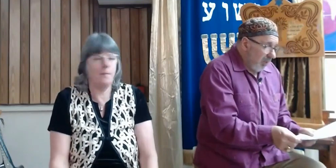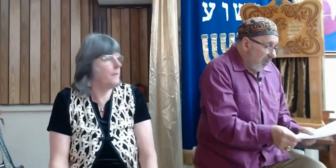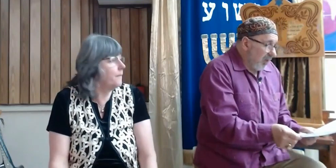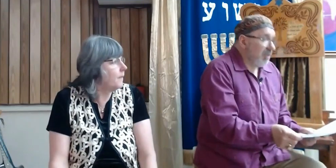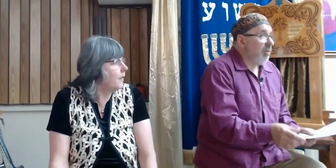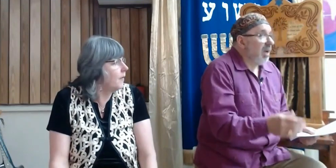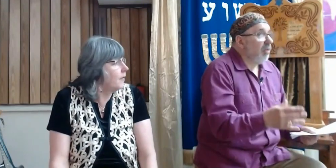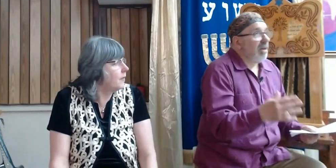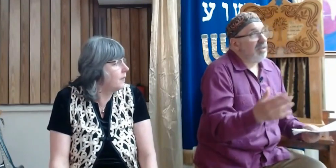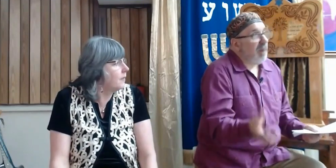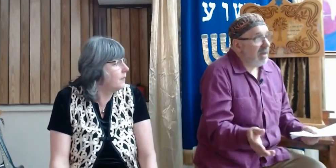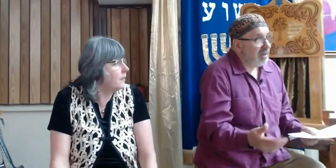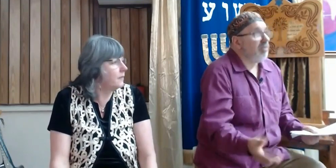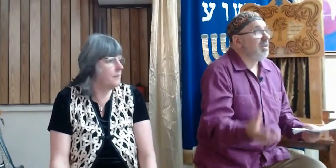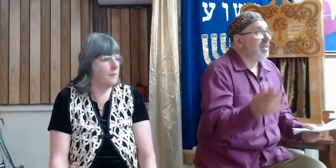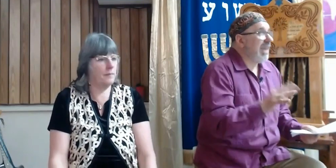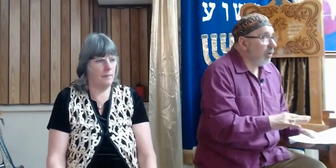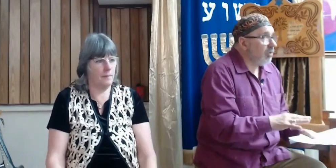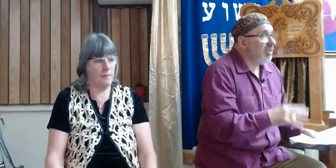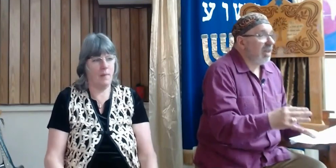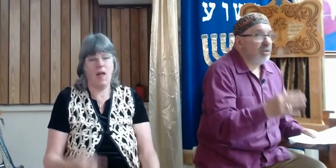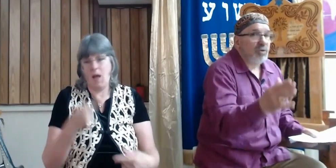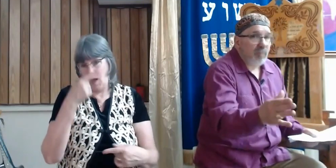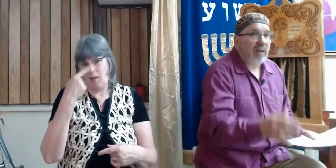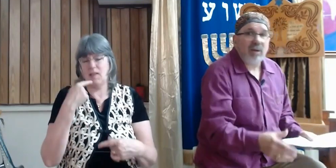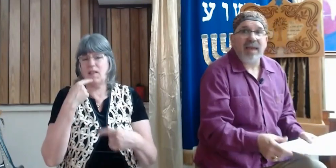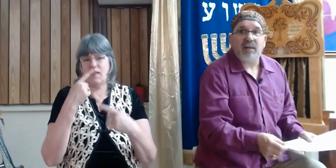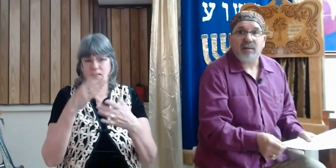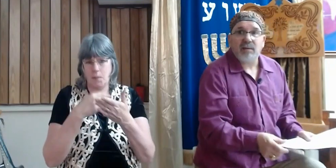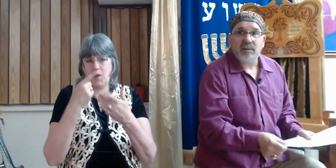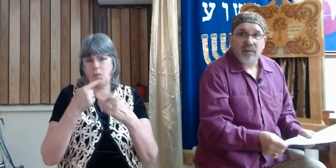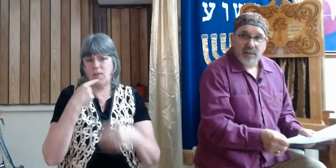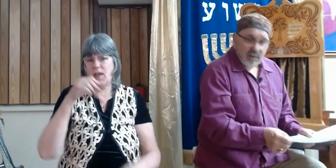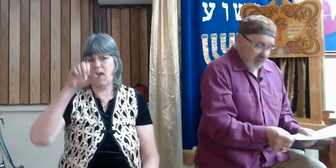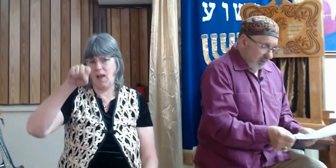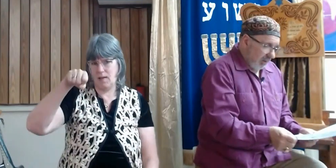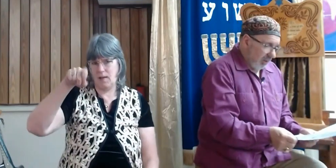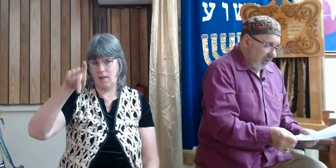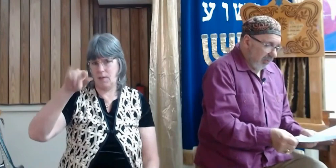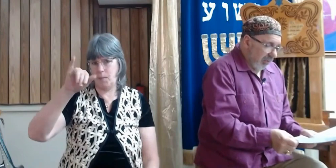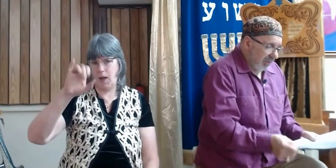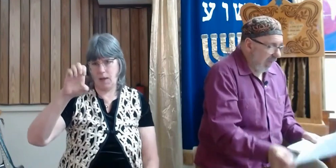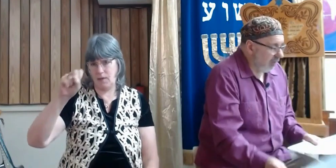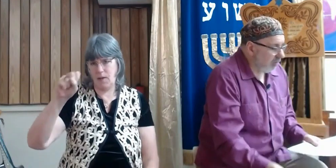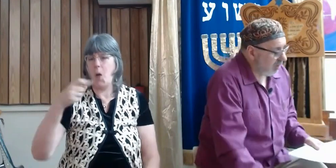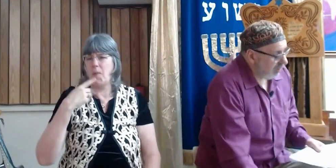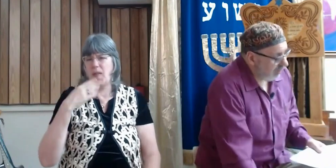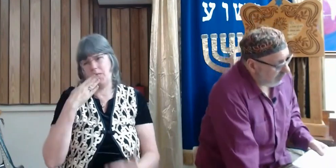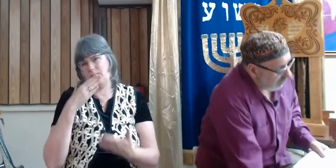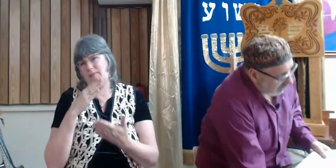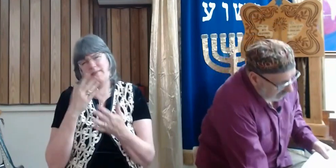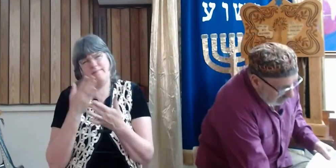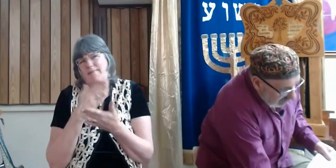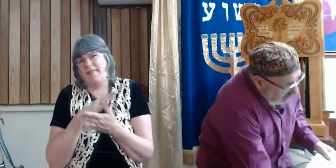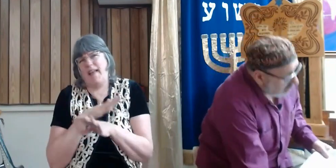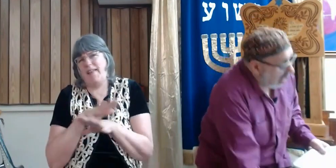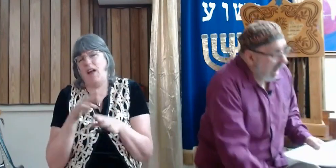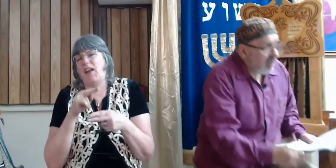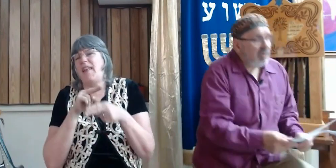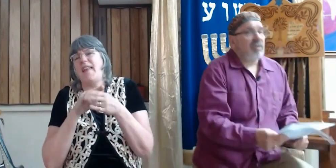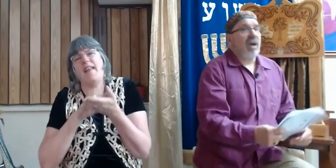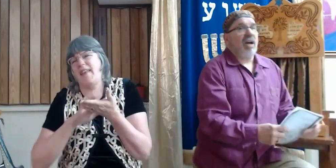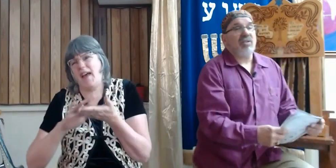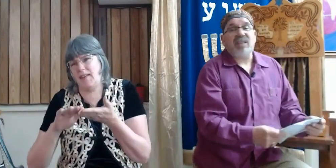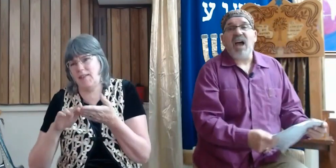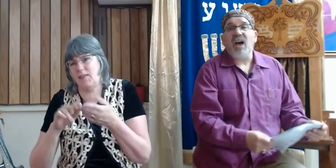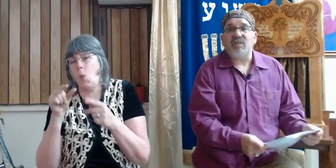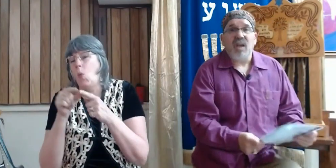it's because they were not really spies, they were scouts sent to spy the letter. You know, they were really scouts. So